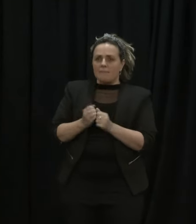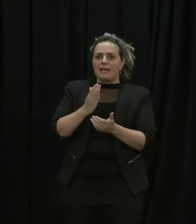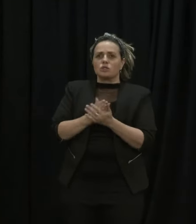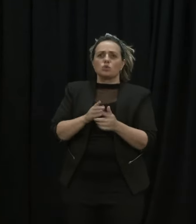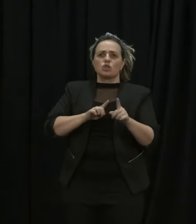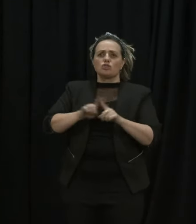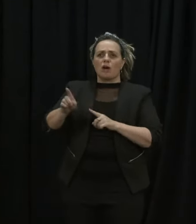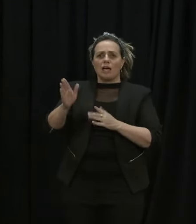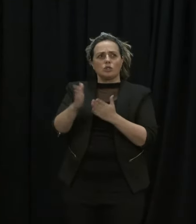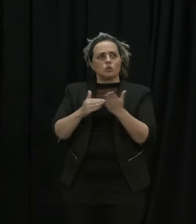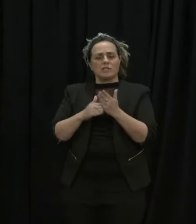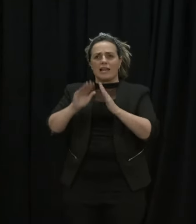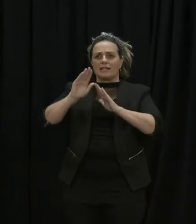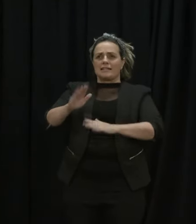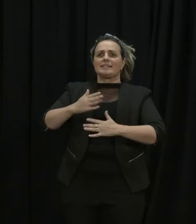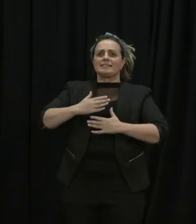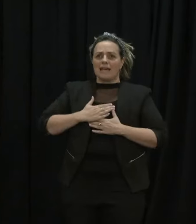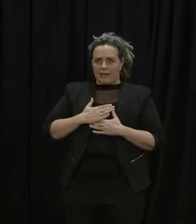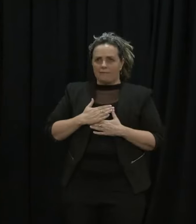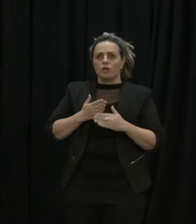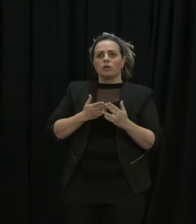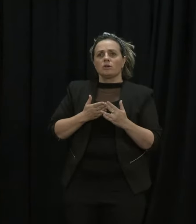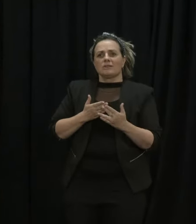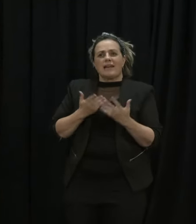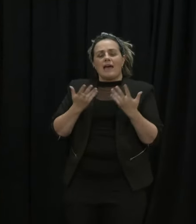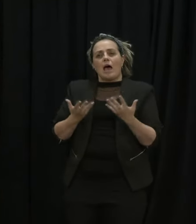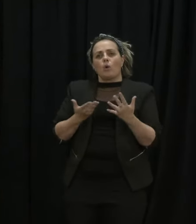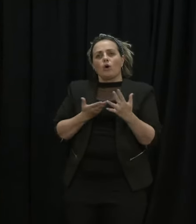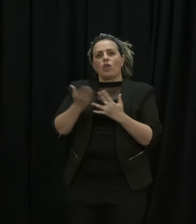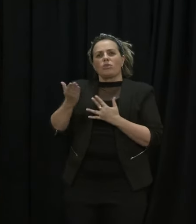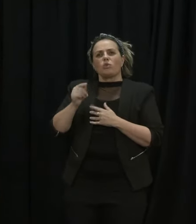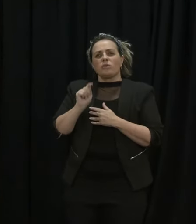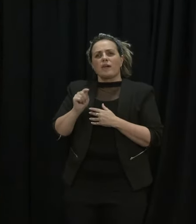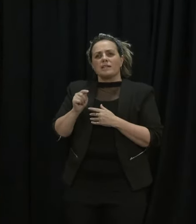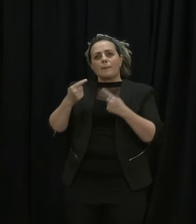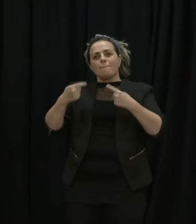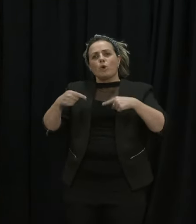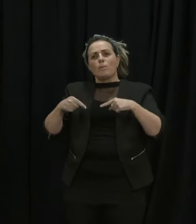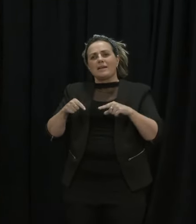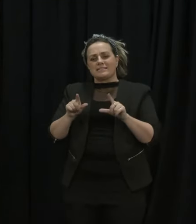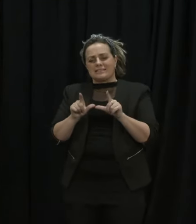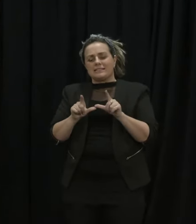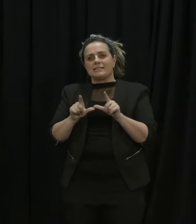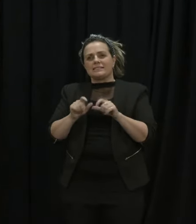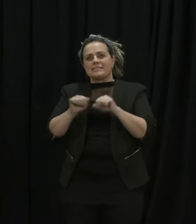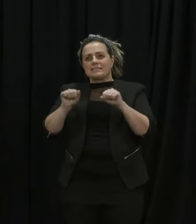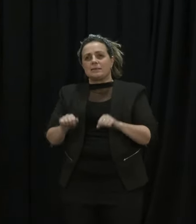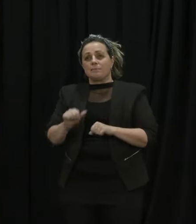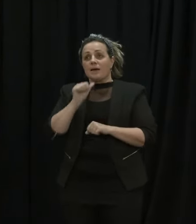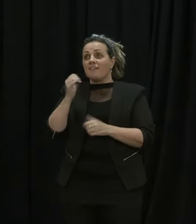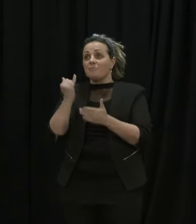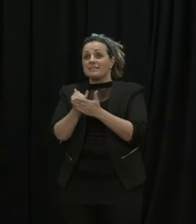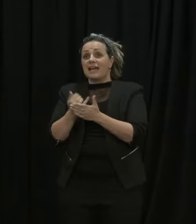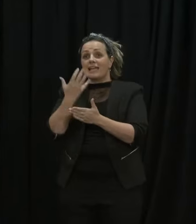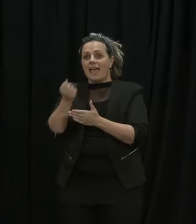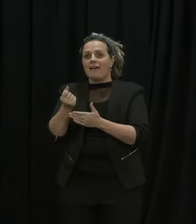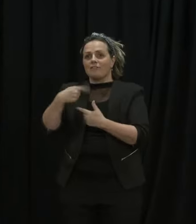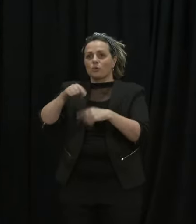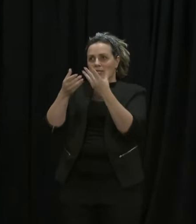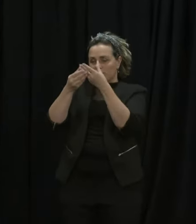New Zealanders safe by working through that permitting system. Every now and then there will be a mistake. As soon as it happens we correct it. Thanks everyone.